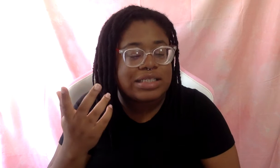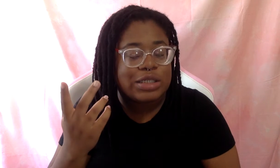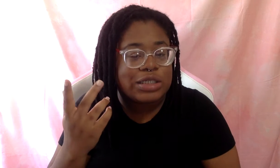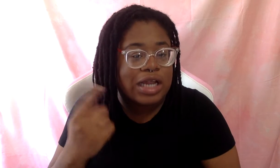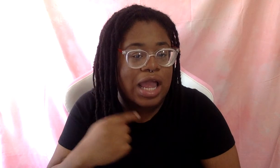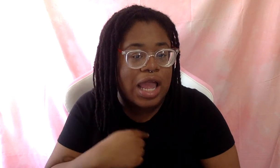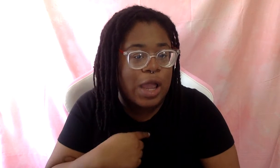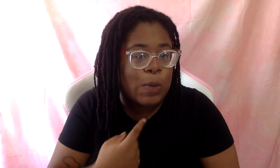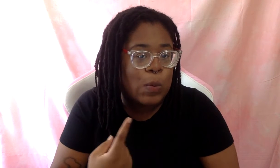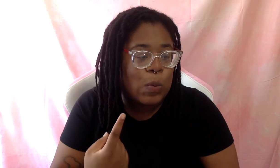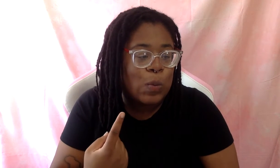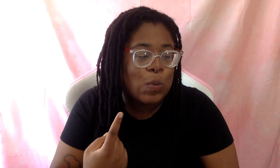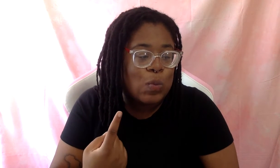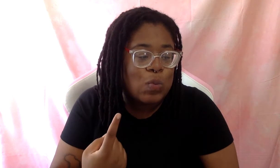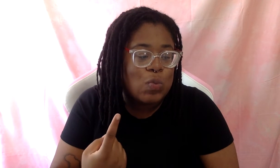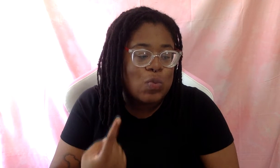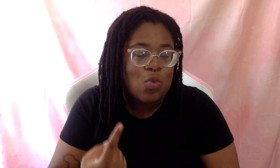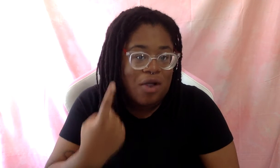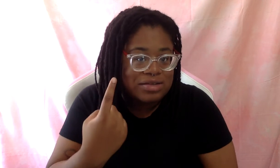mouth black dude on the internet, you know, like